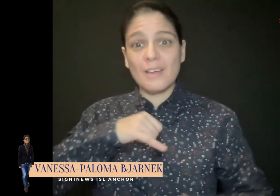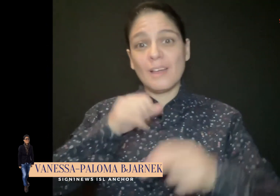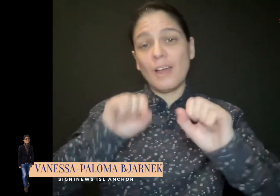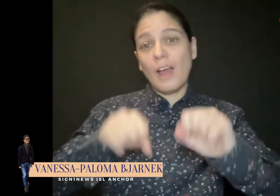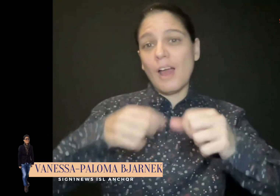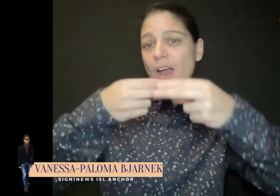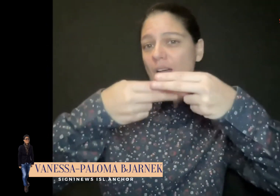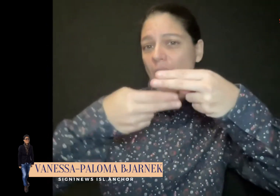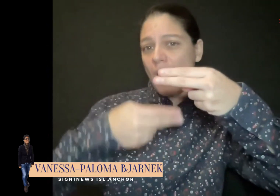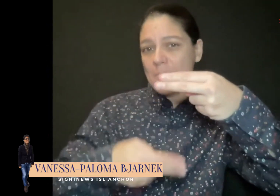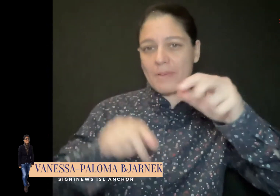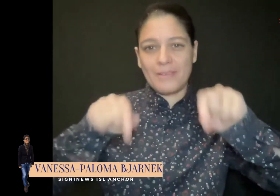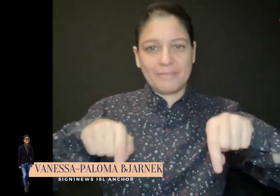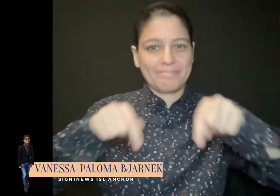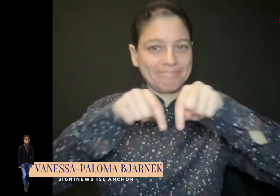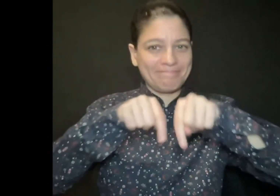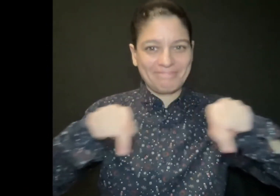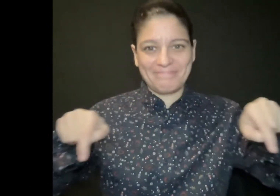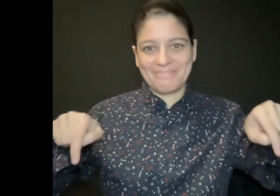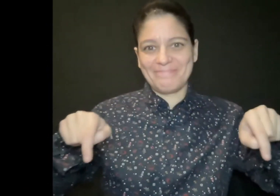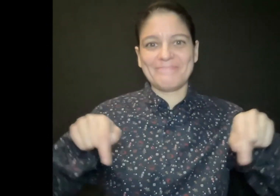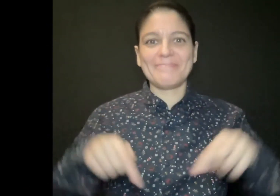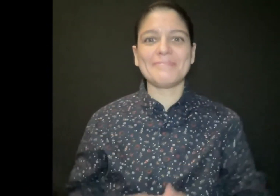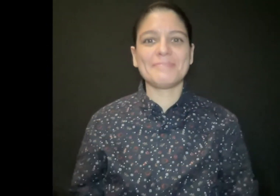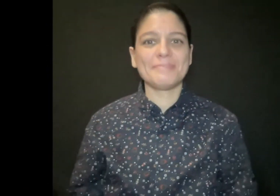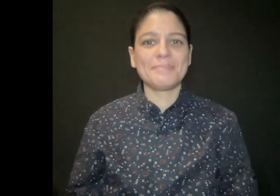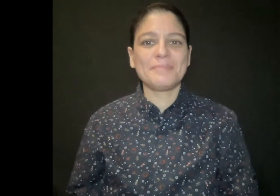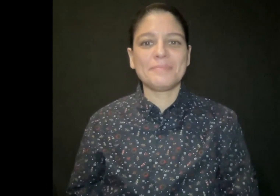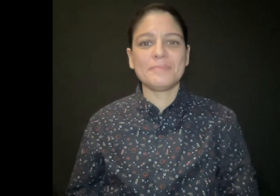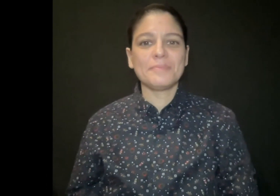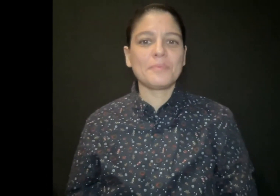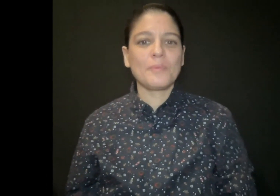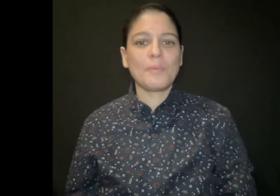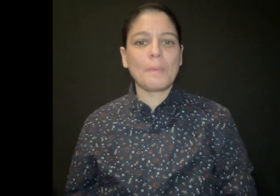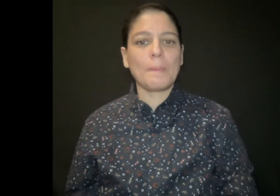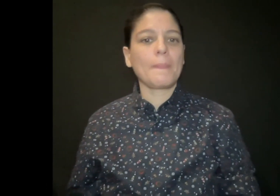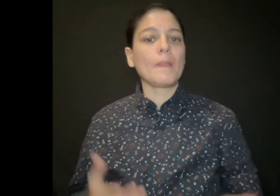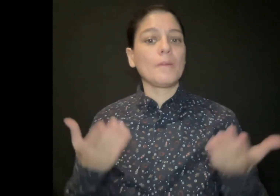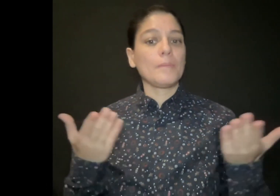today. If you post an interesting comment about this update, we may add it at the bottom of the screen.